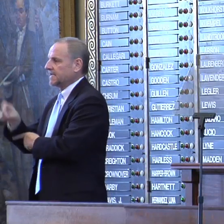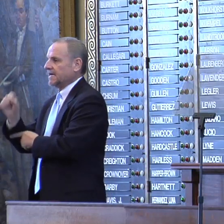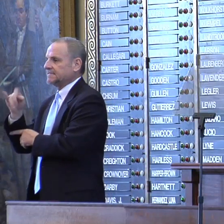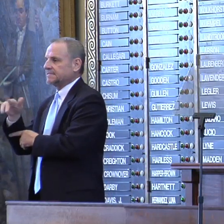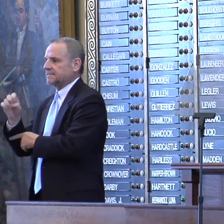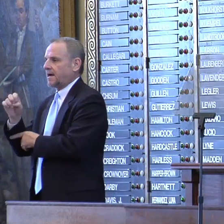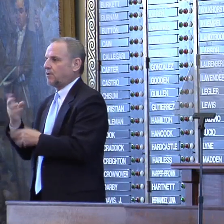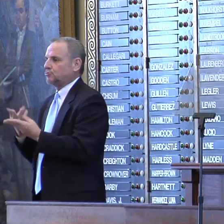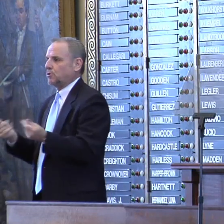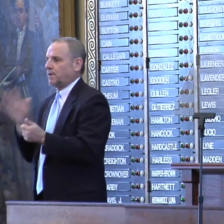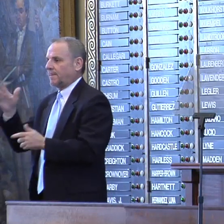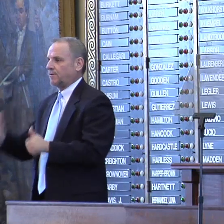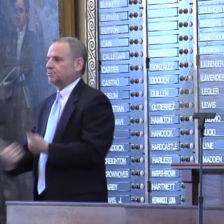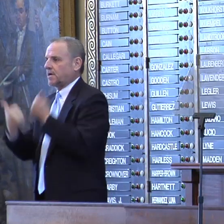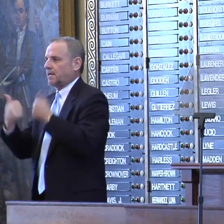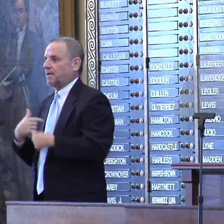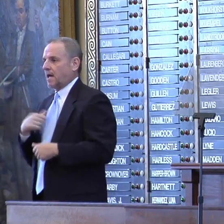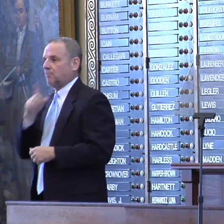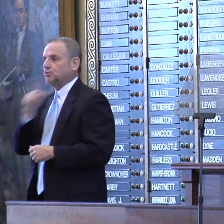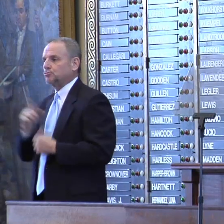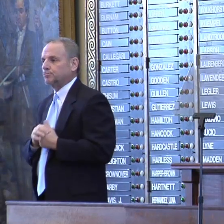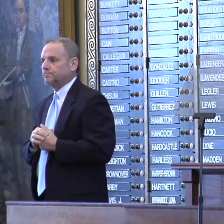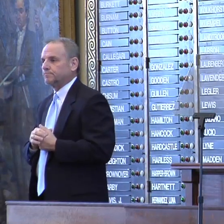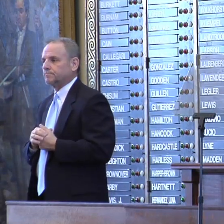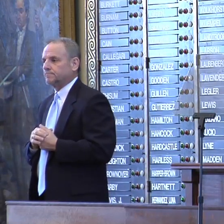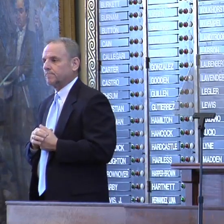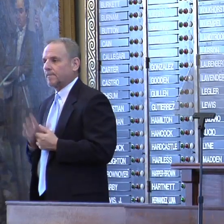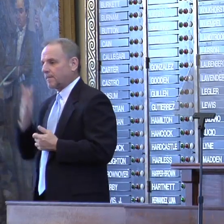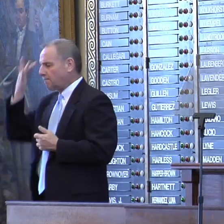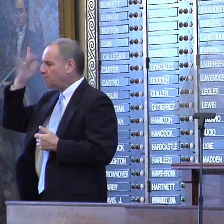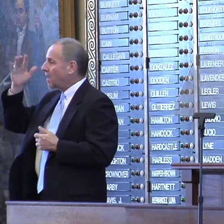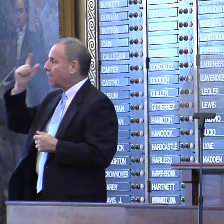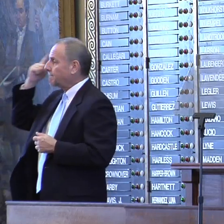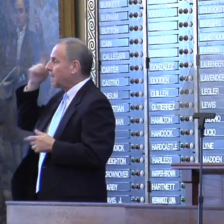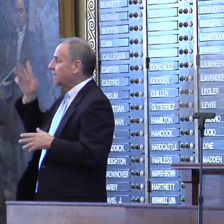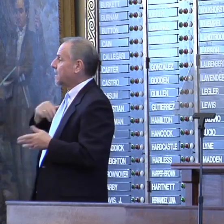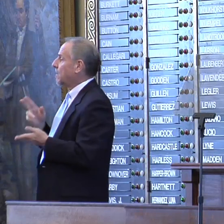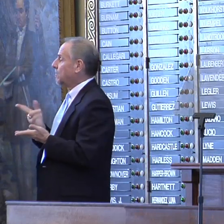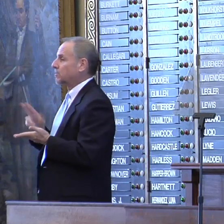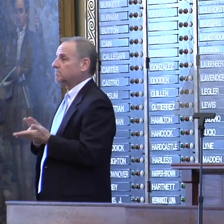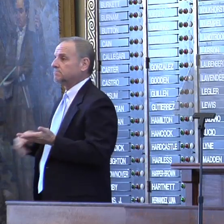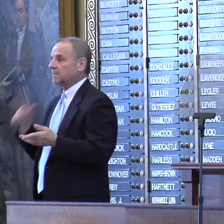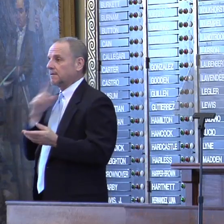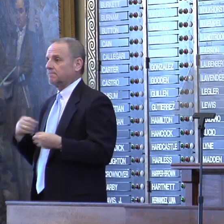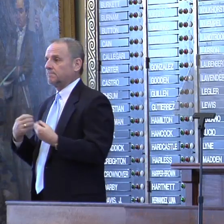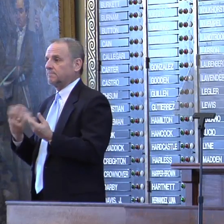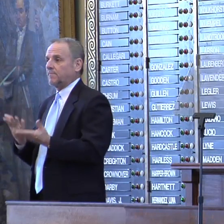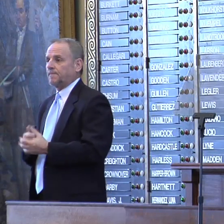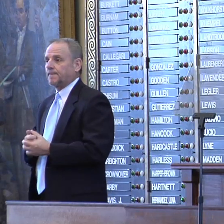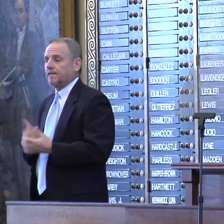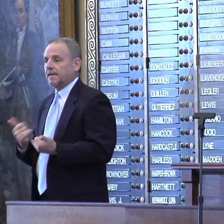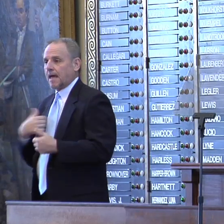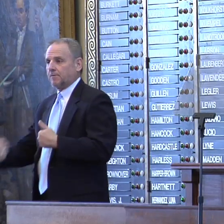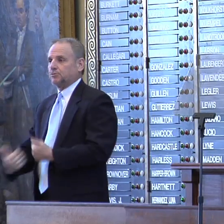to their challenge that I'm sure the brightest minds in our universities can devise. Today,